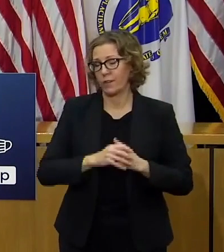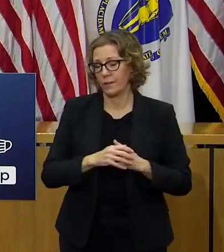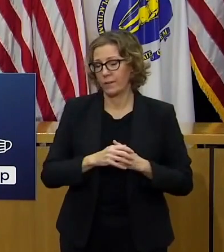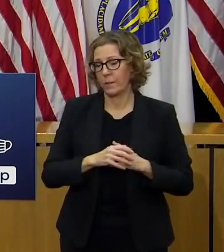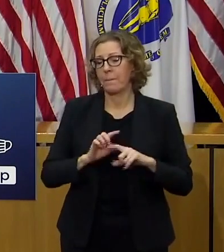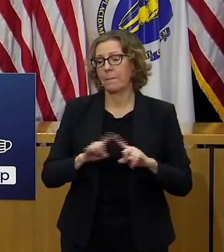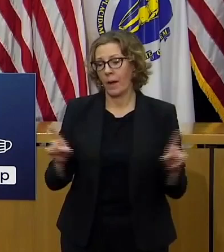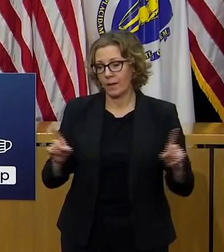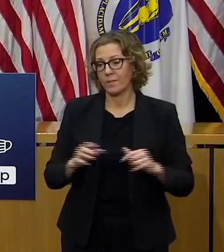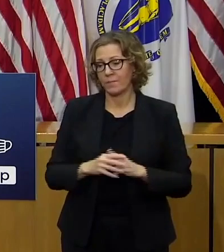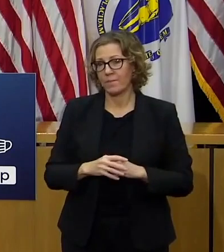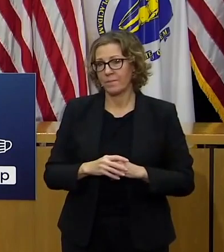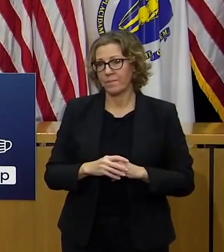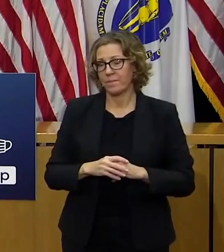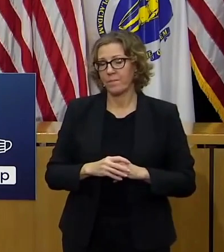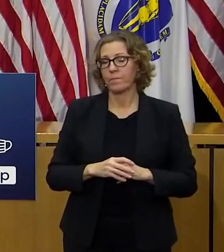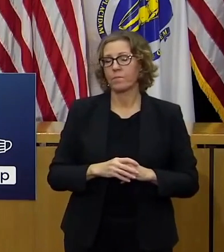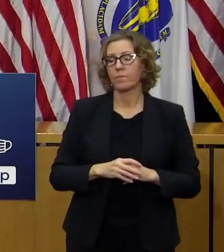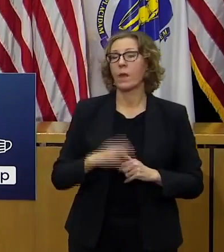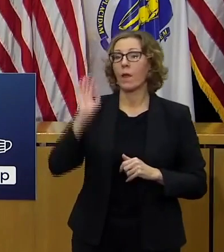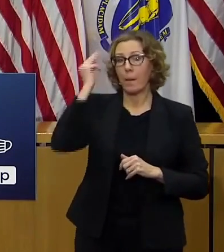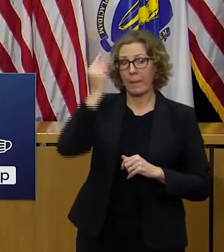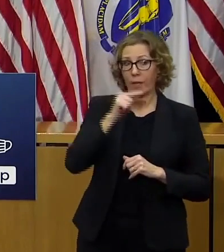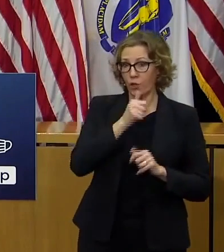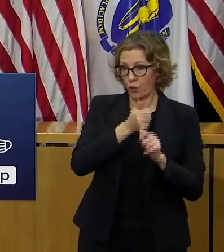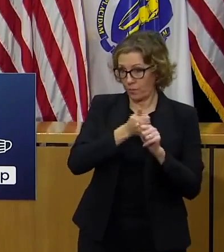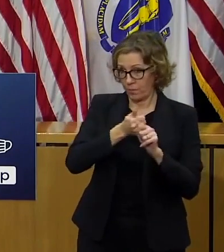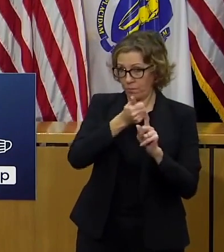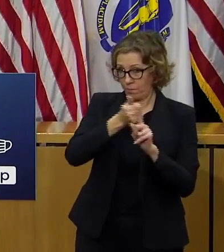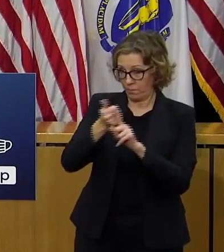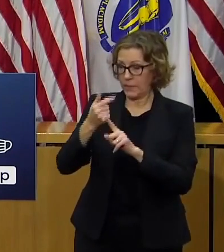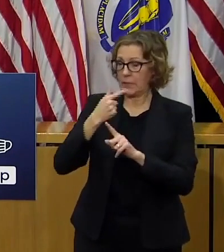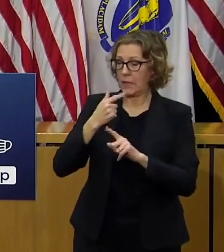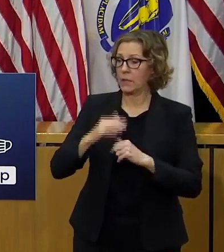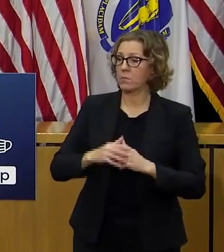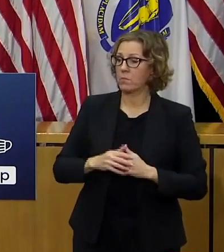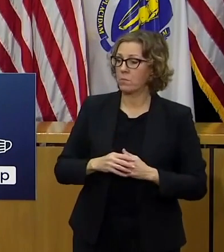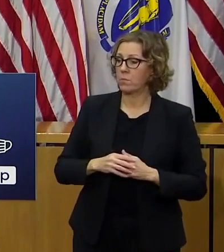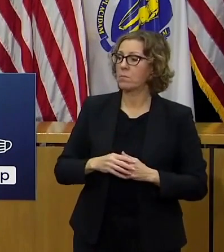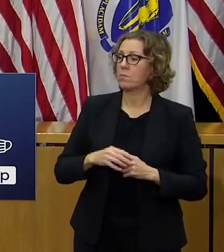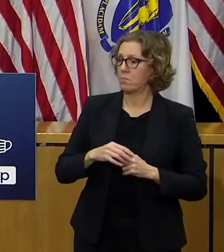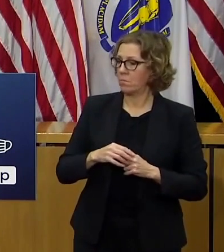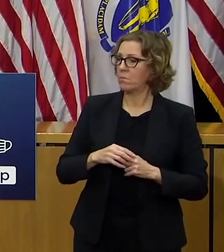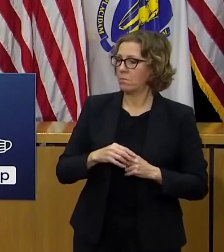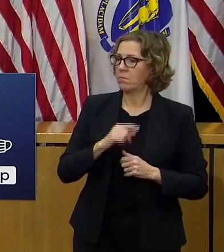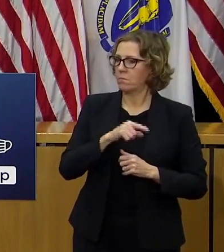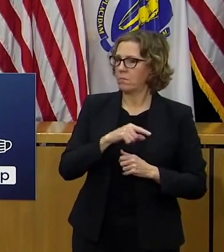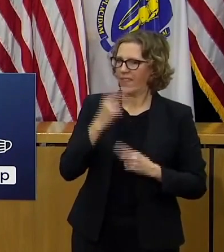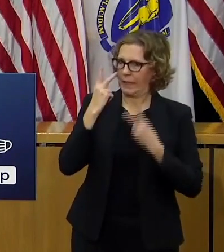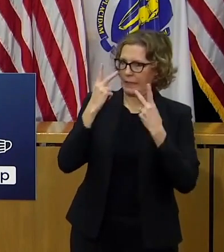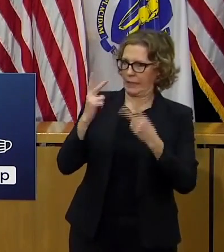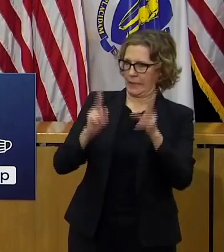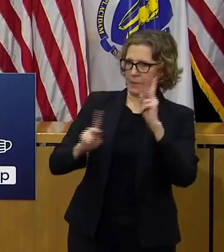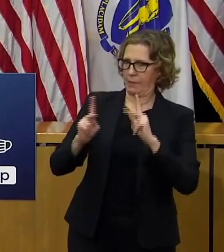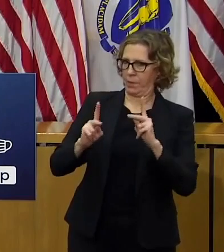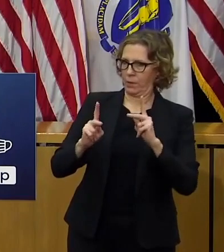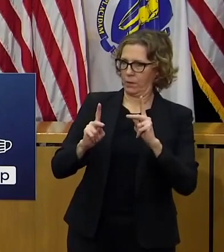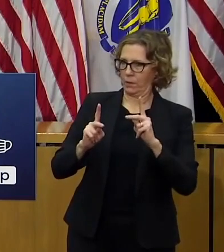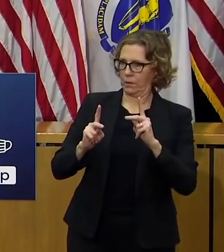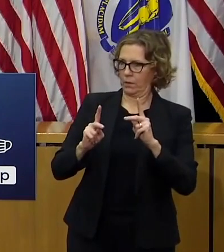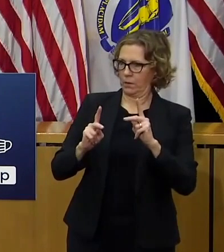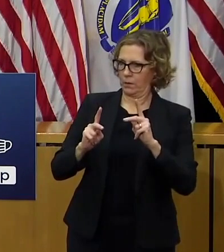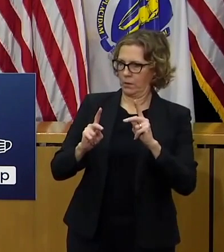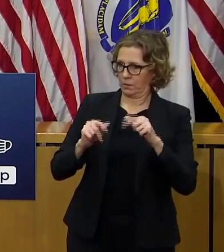that they see in their communities all the time um people engaging in